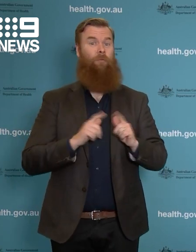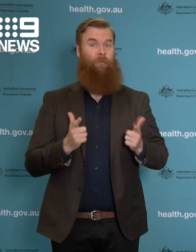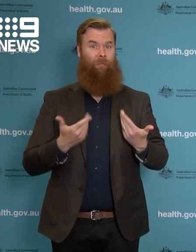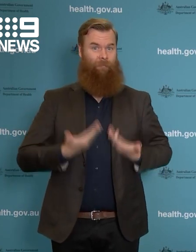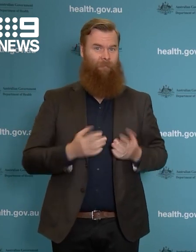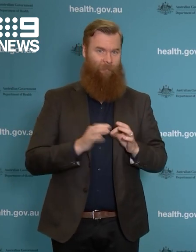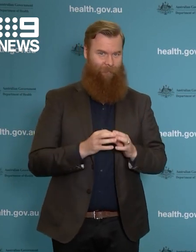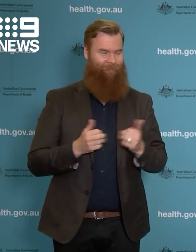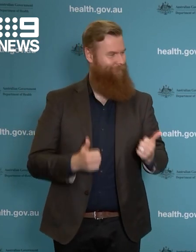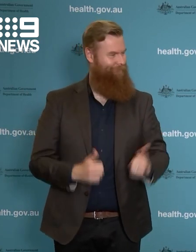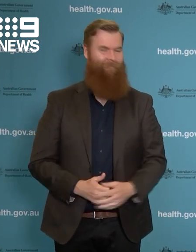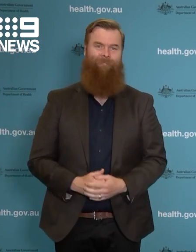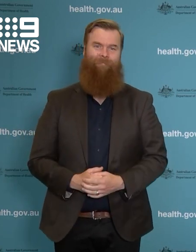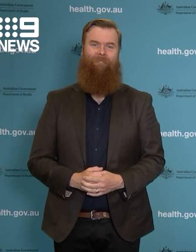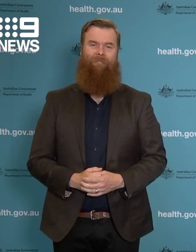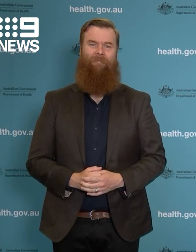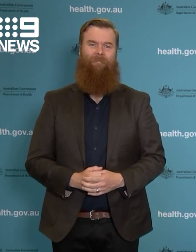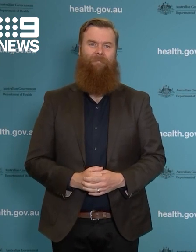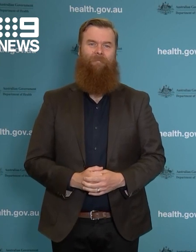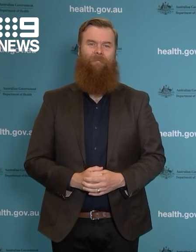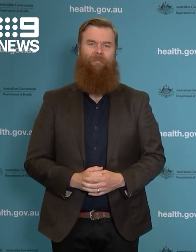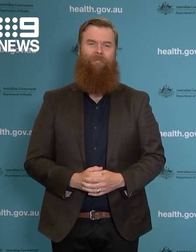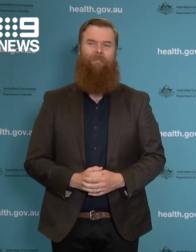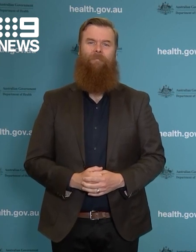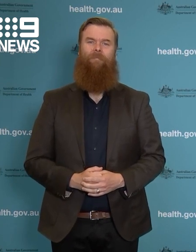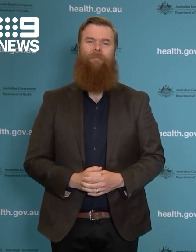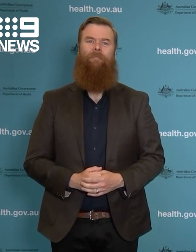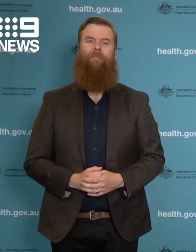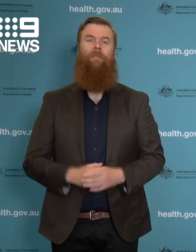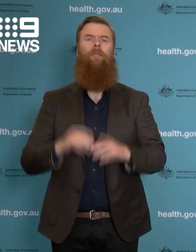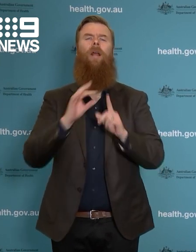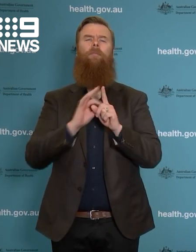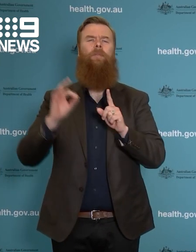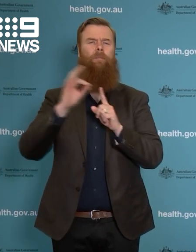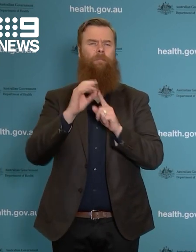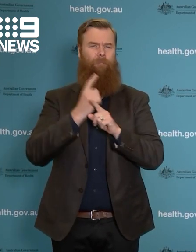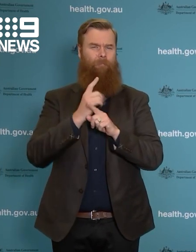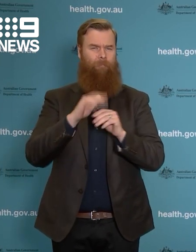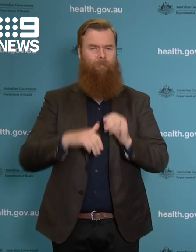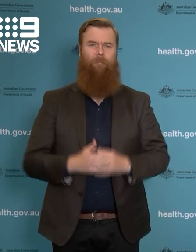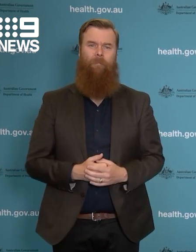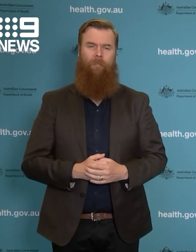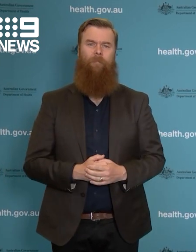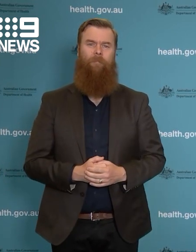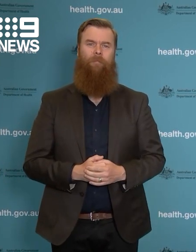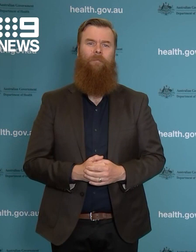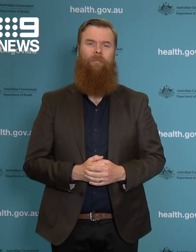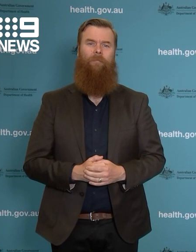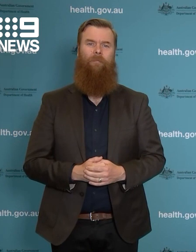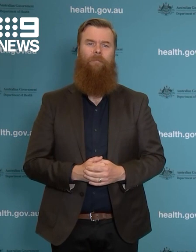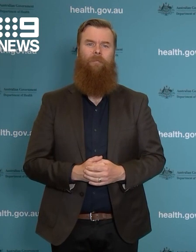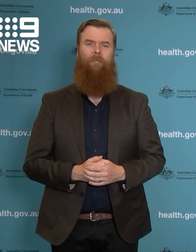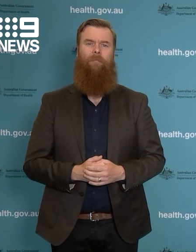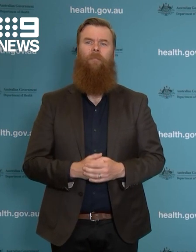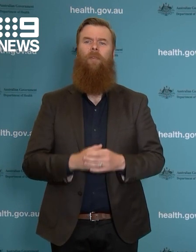interpreter. So just a quick update on a few matters in relation to the COVID